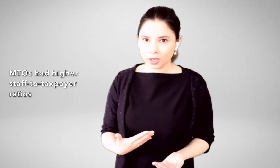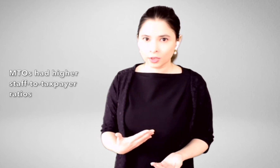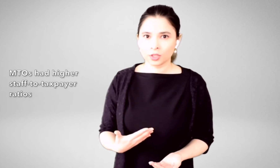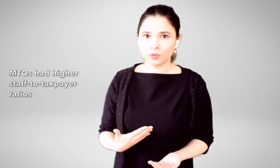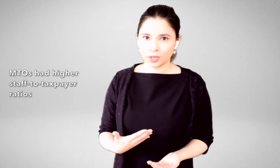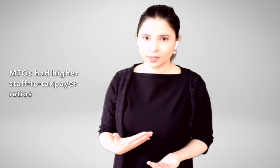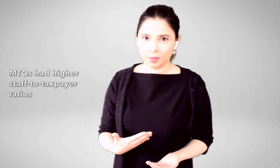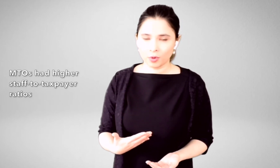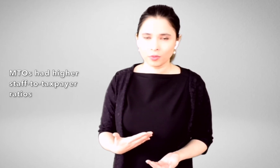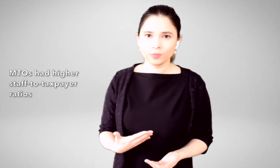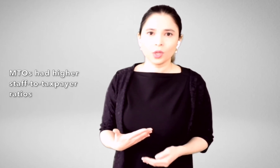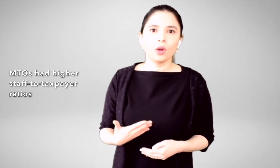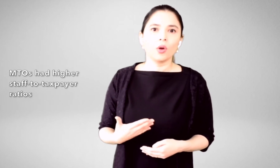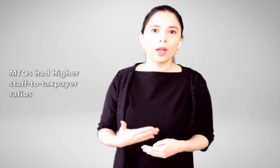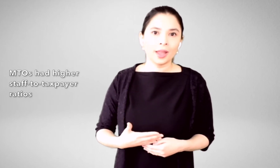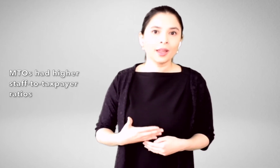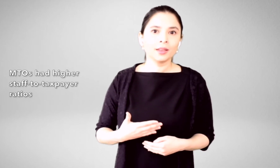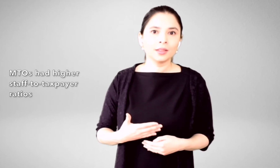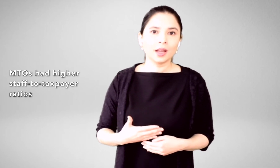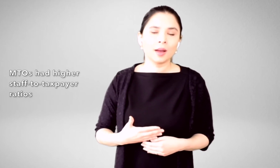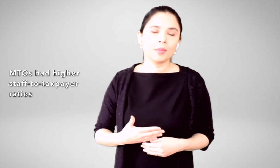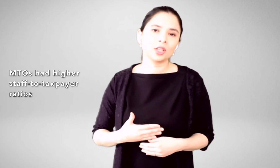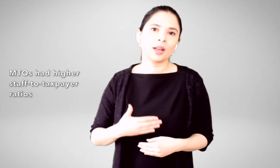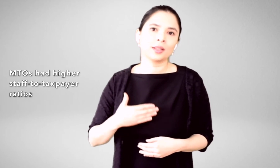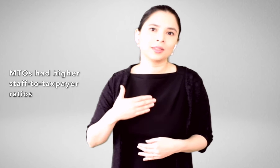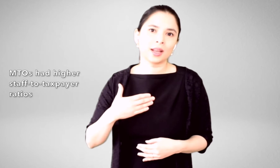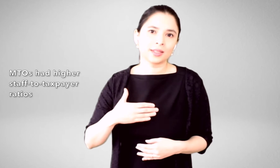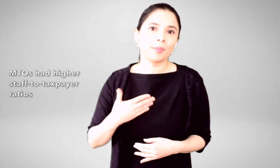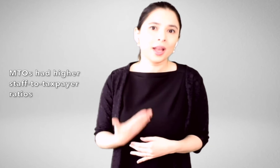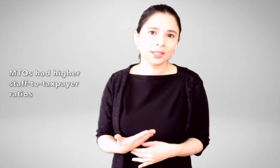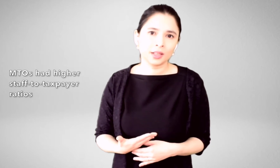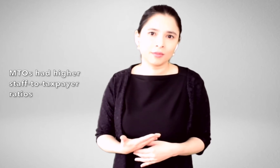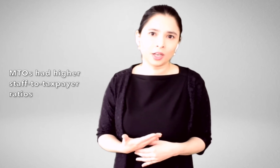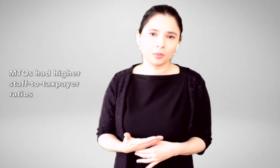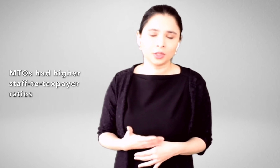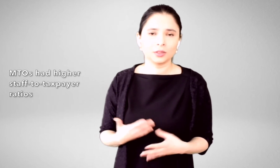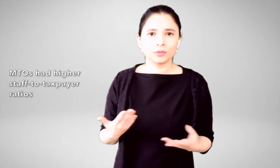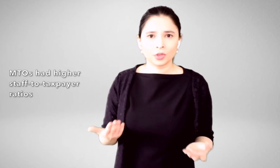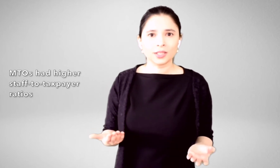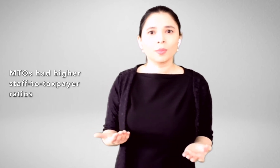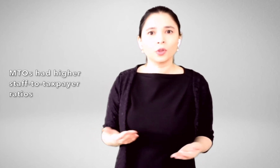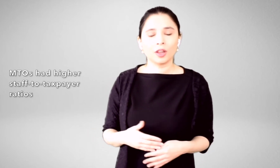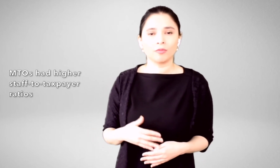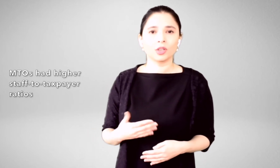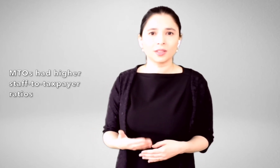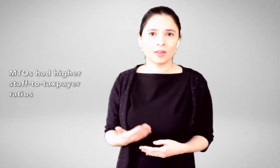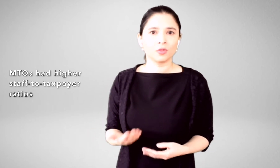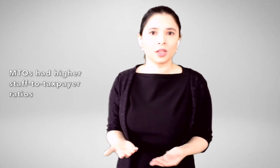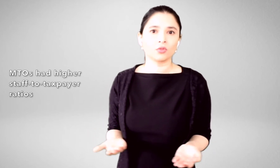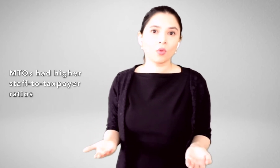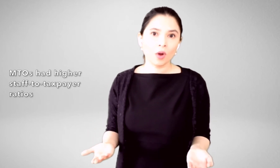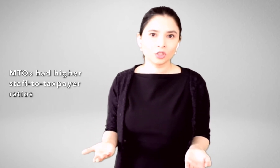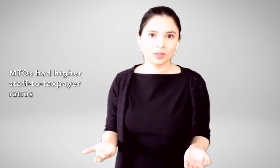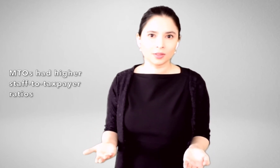auditors, for example, and a much higher tax capacity environment. For example, you have more staff to answer questions.